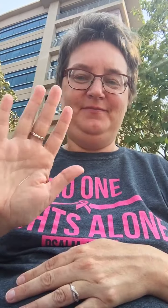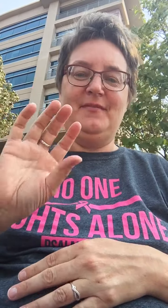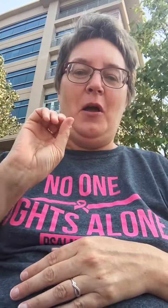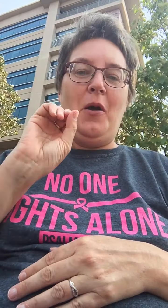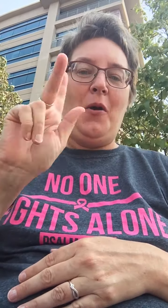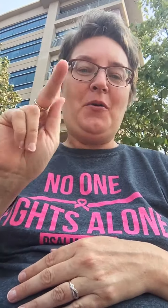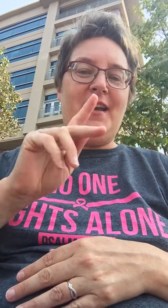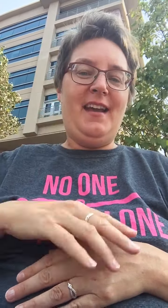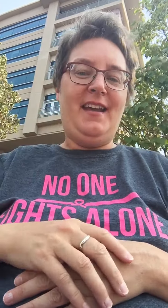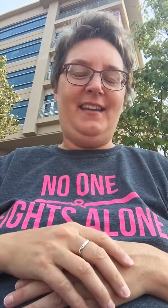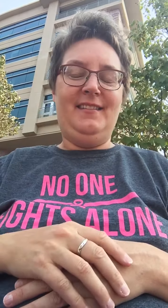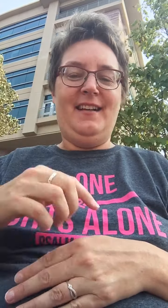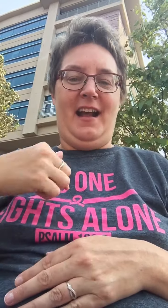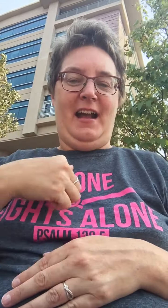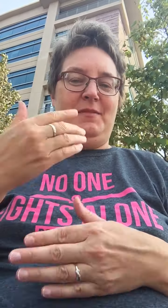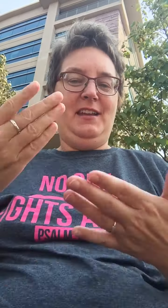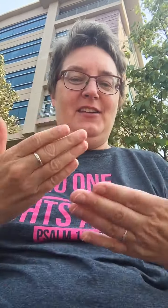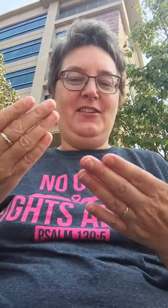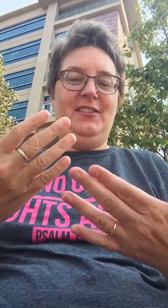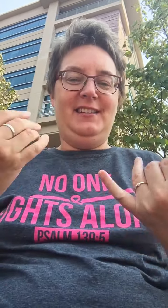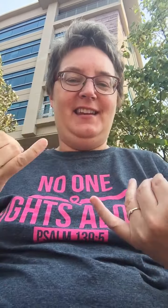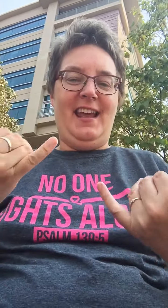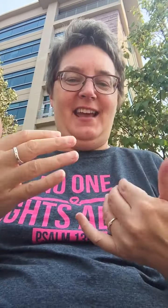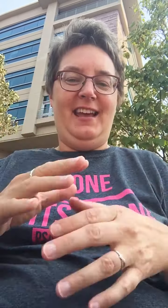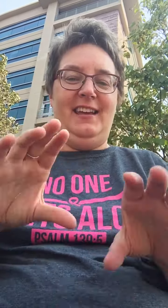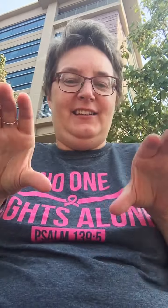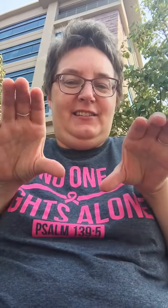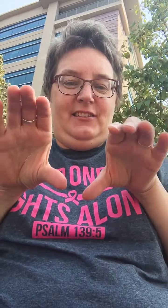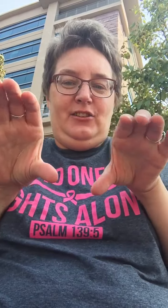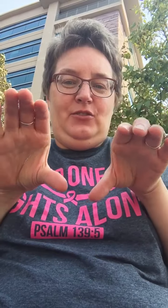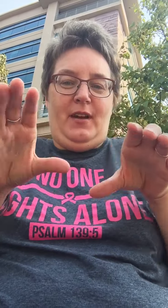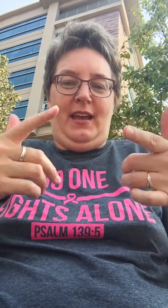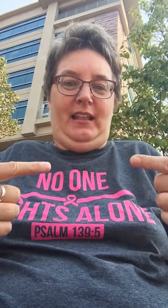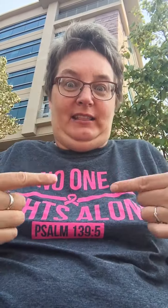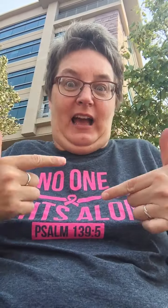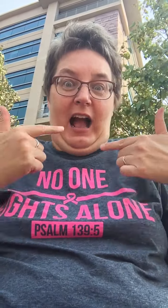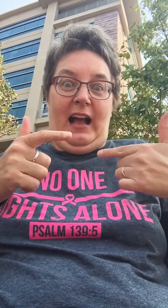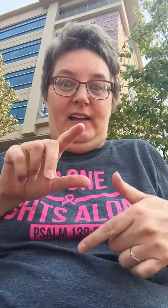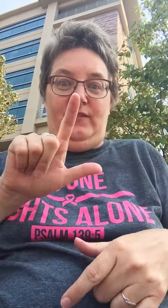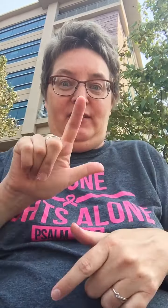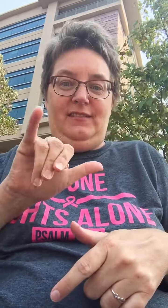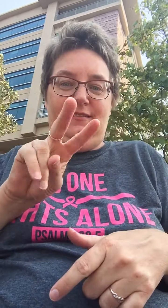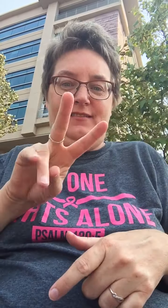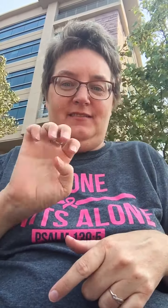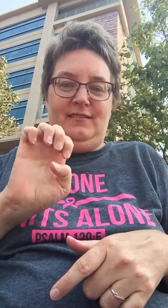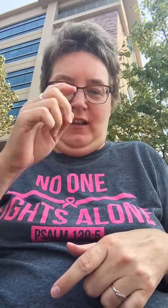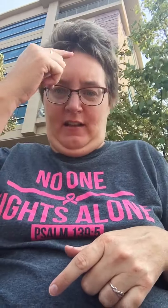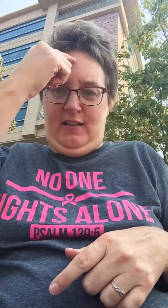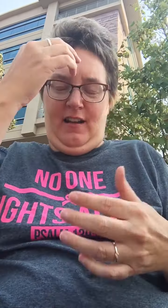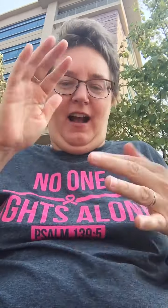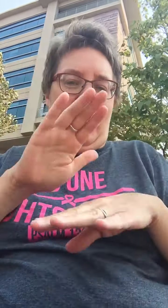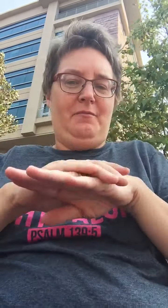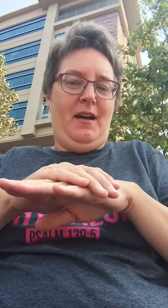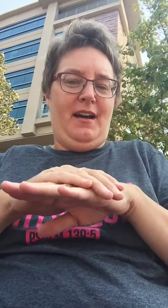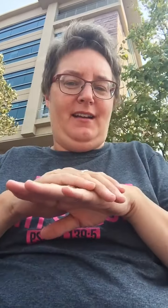Okay, I'm here today to do a live on my